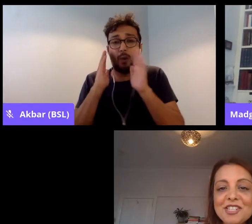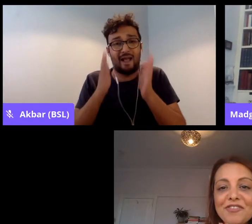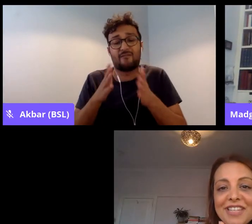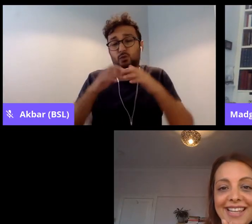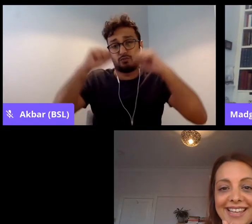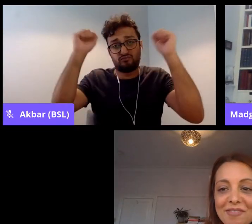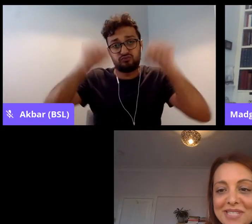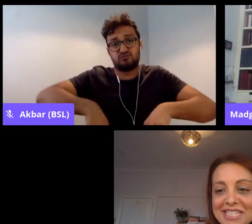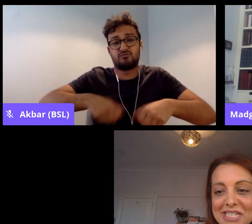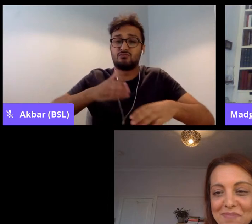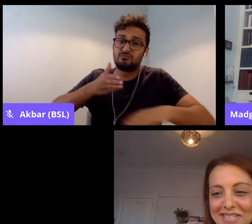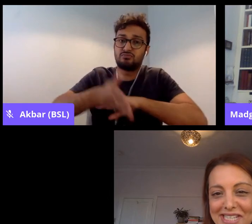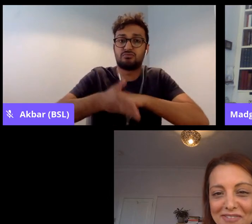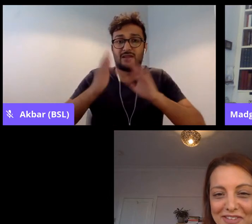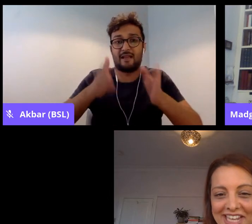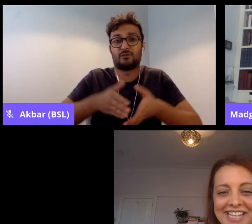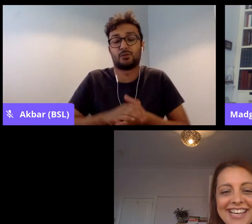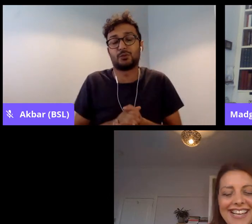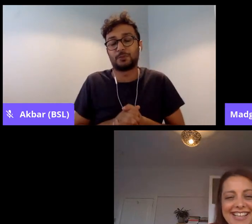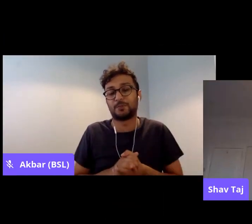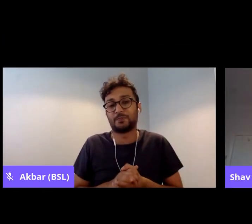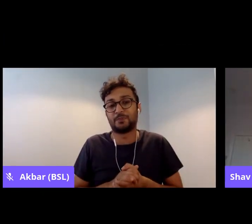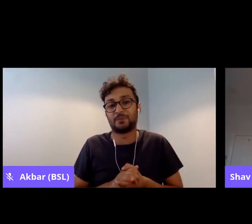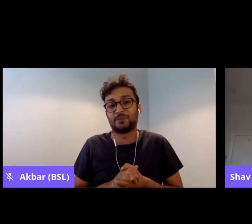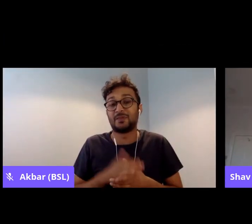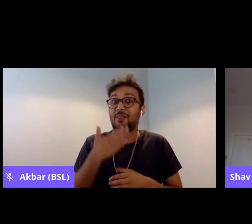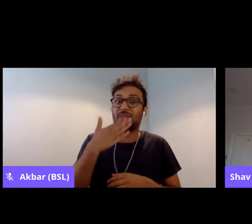Thanks, Madge. I feel like I was listening to myself then.